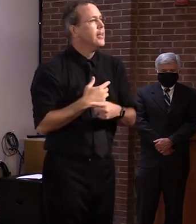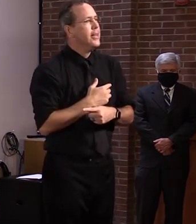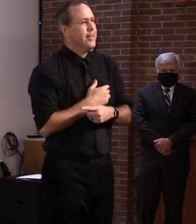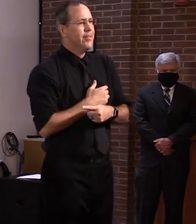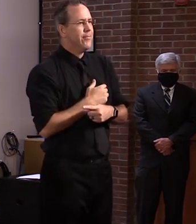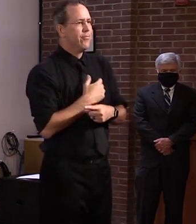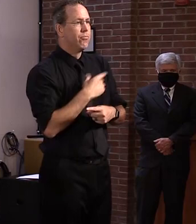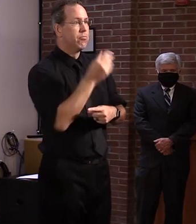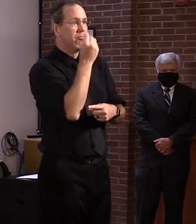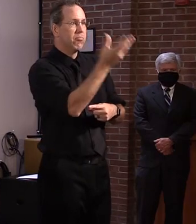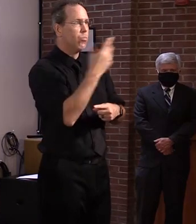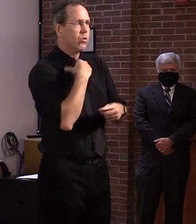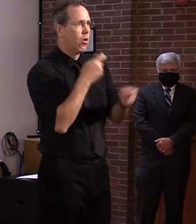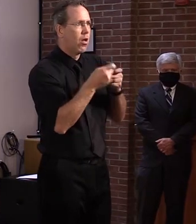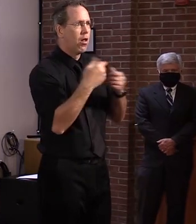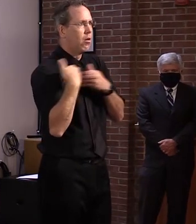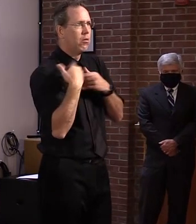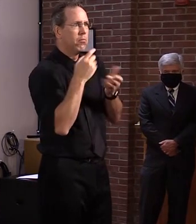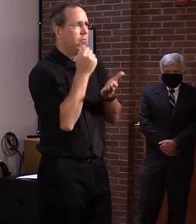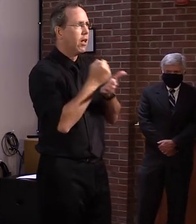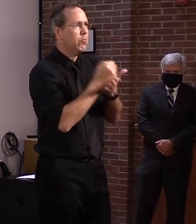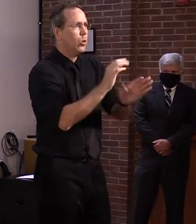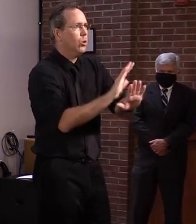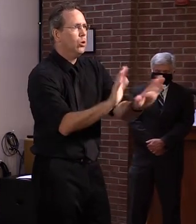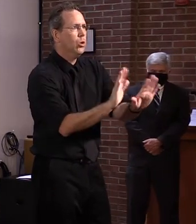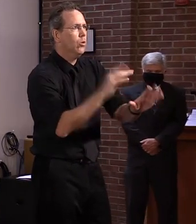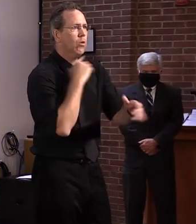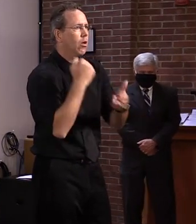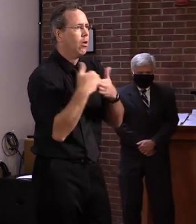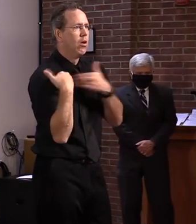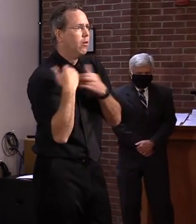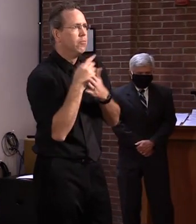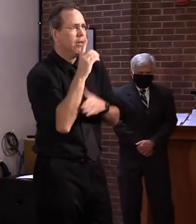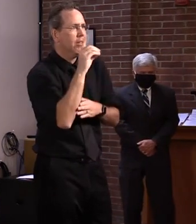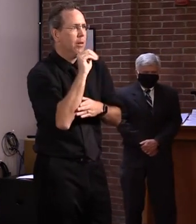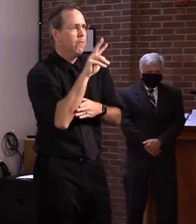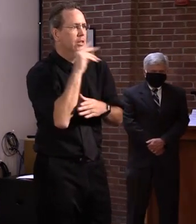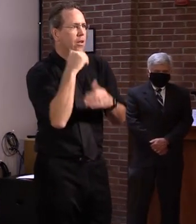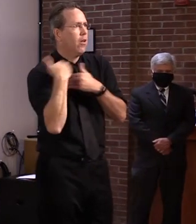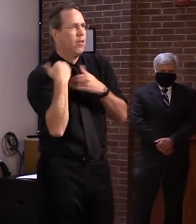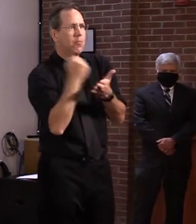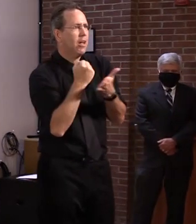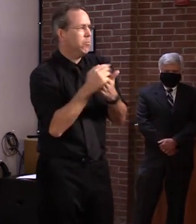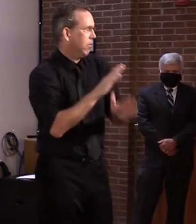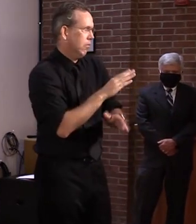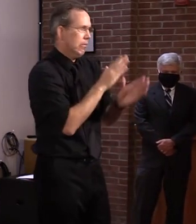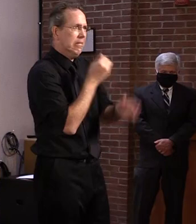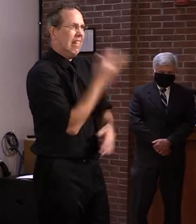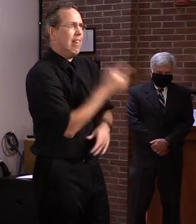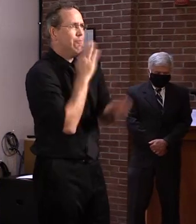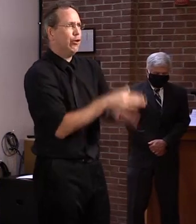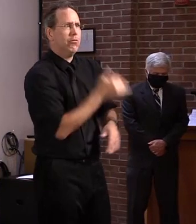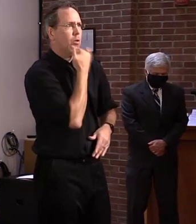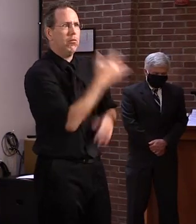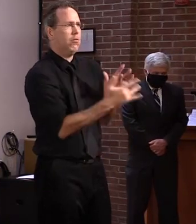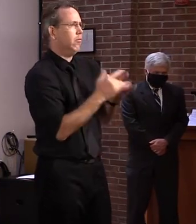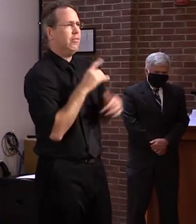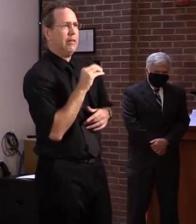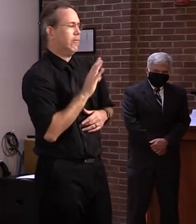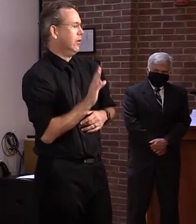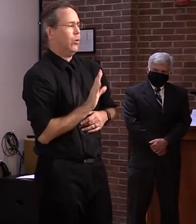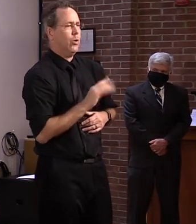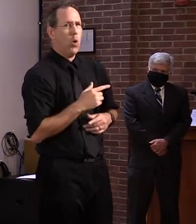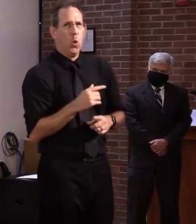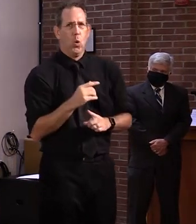must mean something else then. Okay. Good. Thank you. They must mean something else. They also, they might be thinking of enhanced driver's